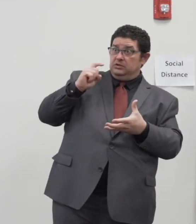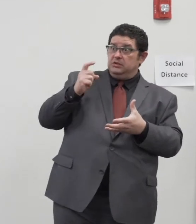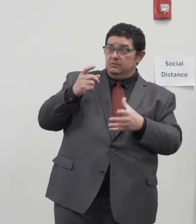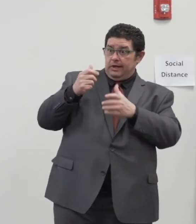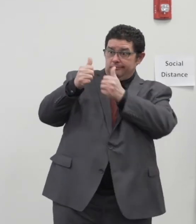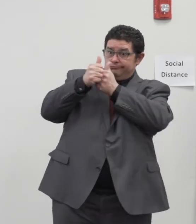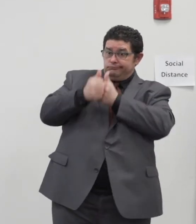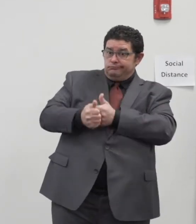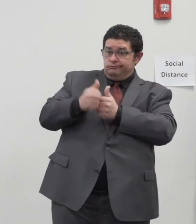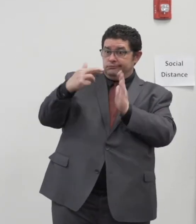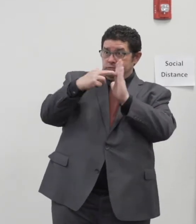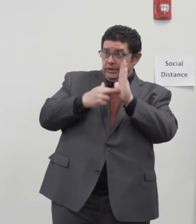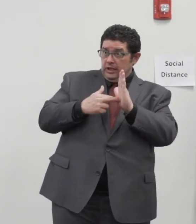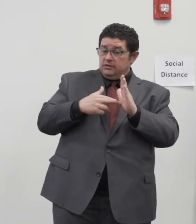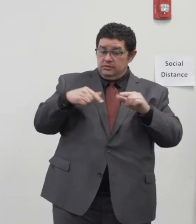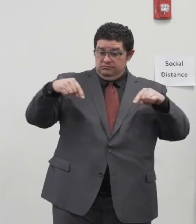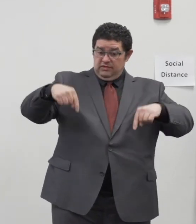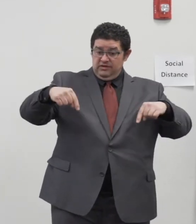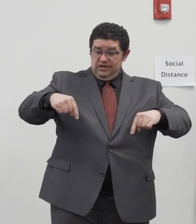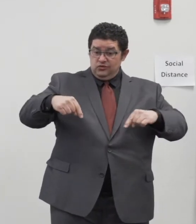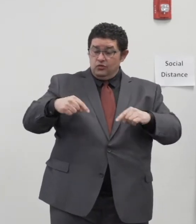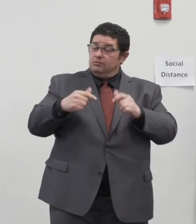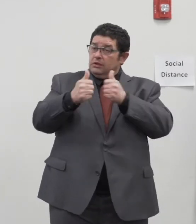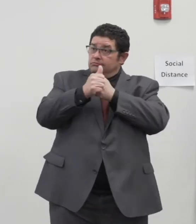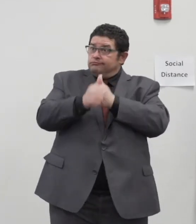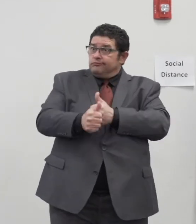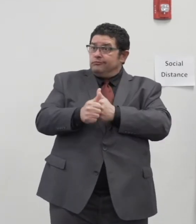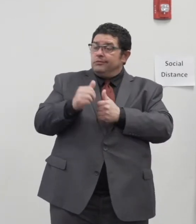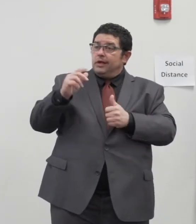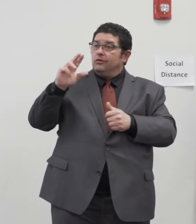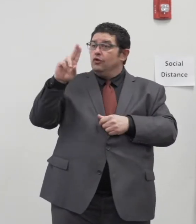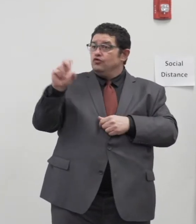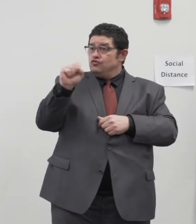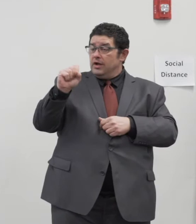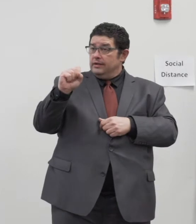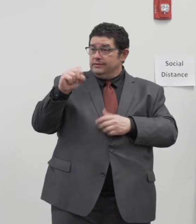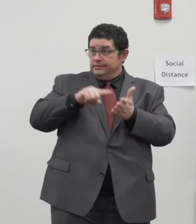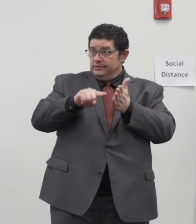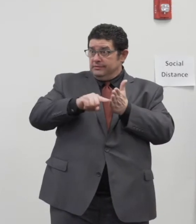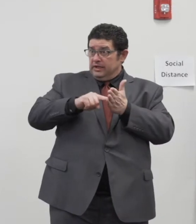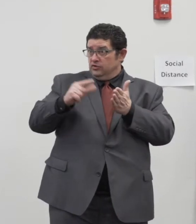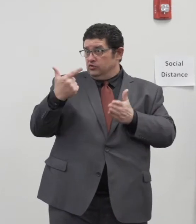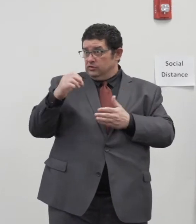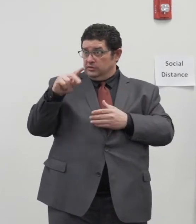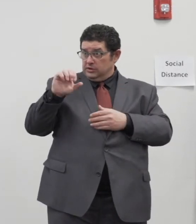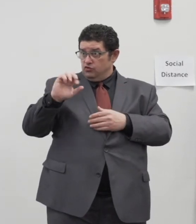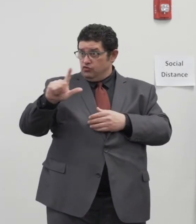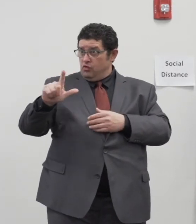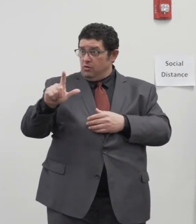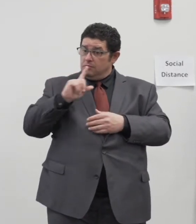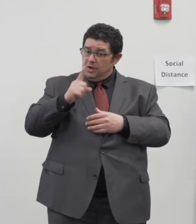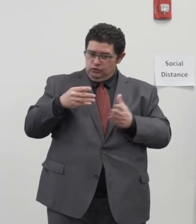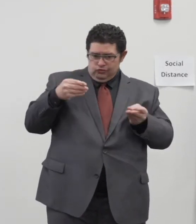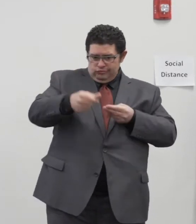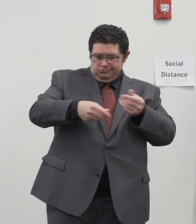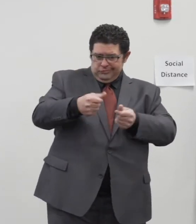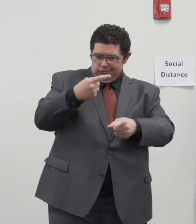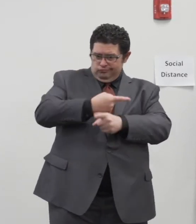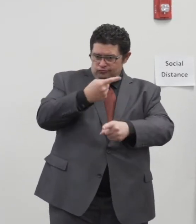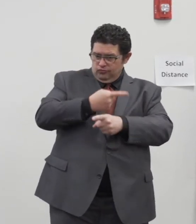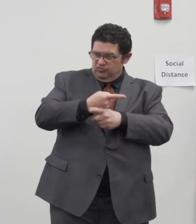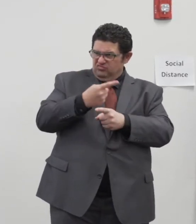monitoring of this grant will be by the Office of the U.S. Inspector General to make sure that it's spent appropriately and within the guidelines.